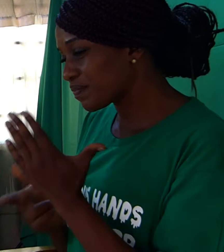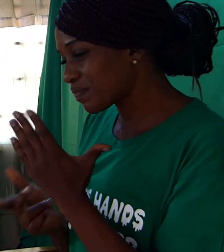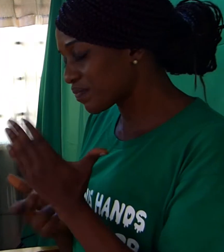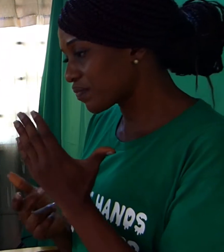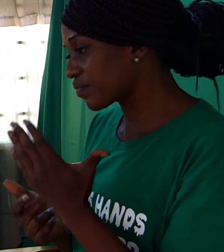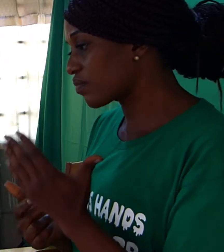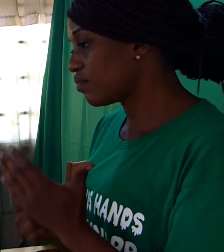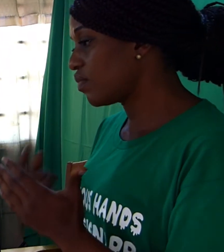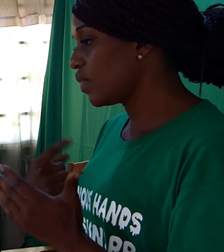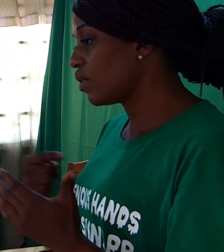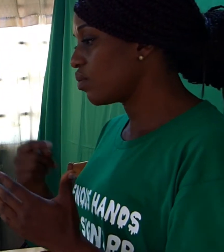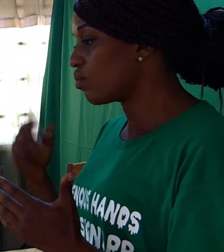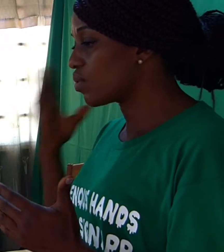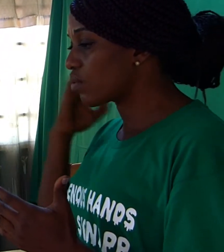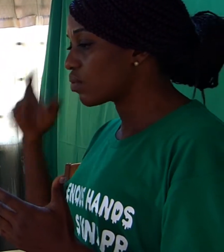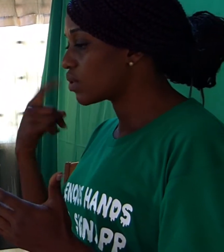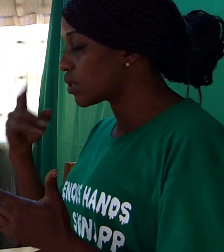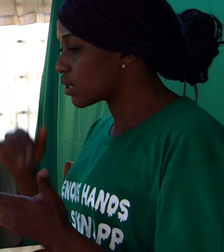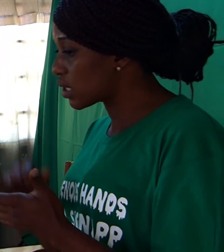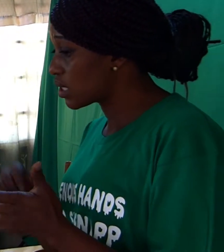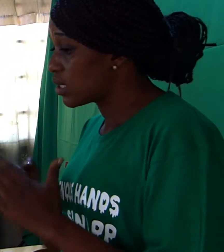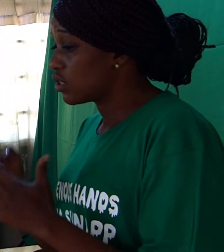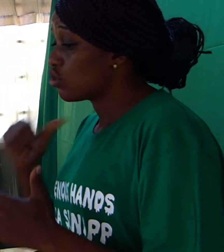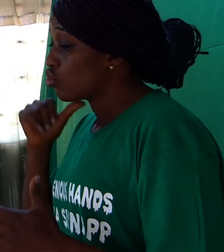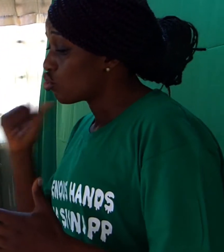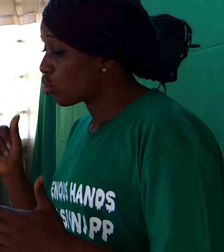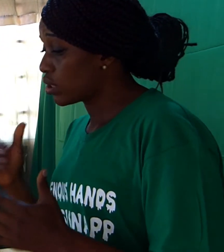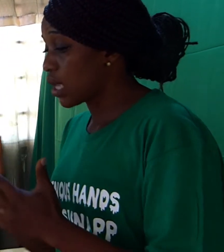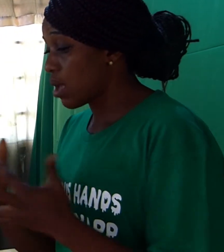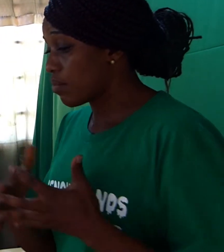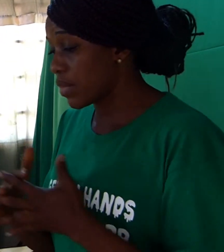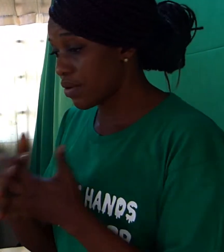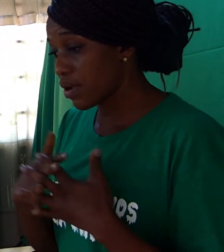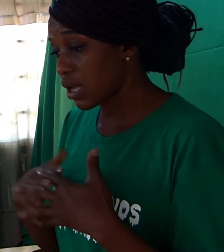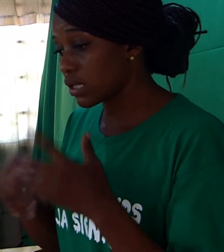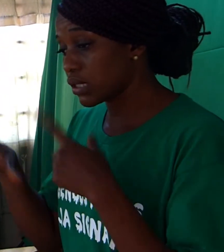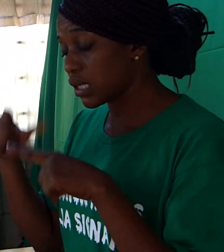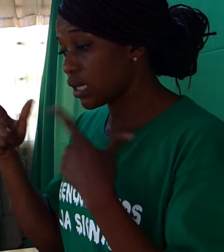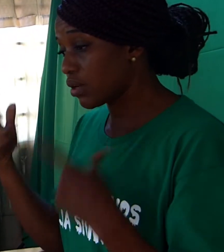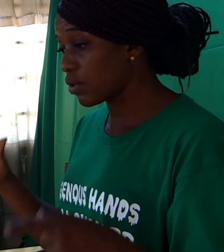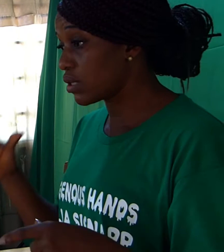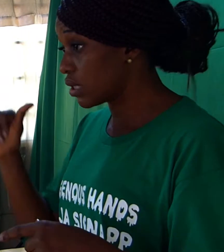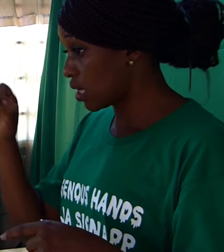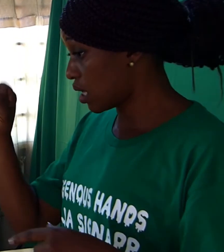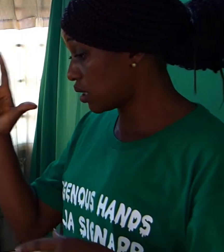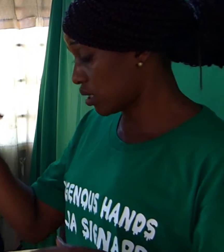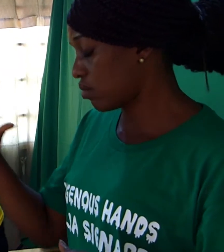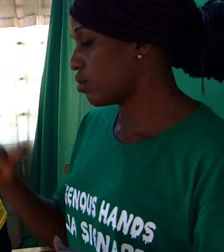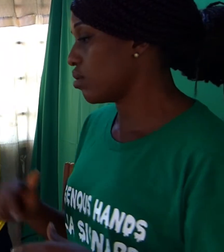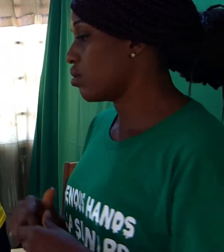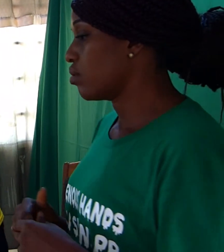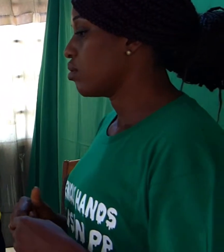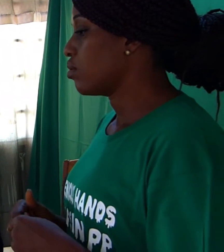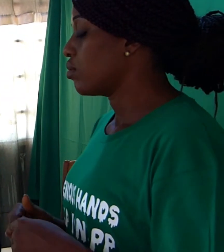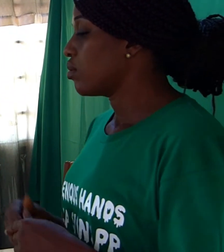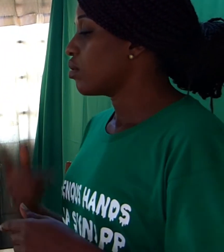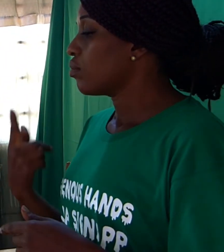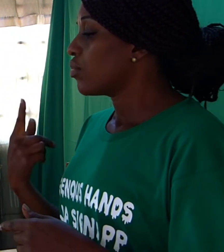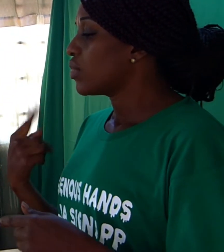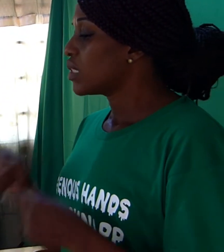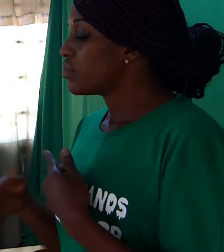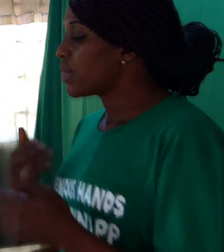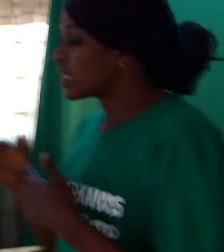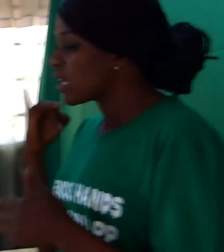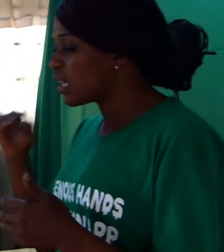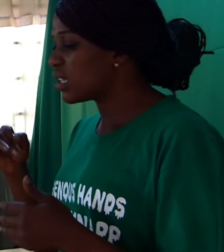would say it is not American Sign Language, but the issue is, it is a variety of language that is considered